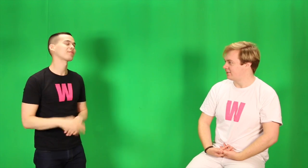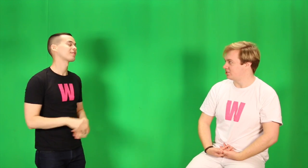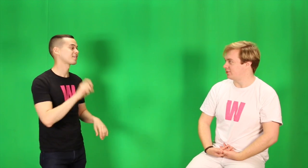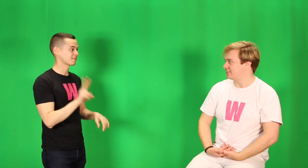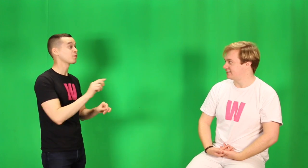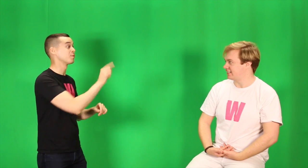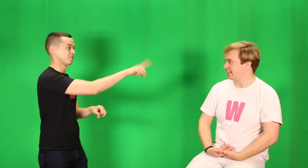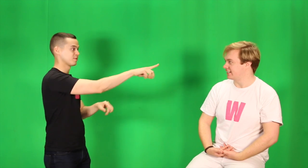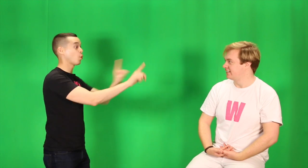Two words. Dying.